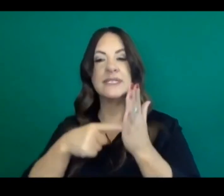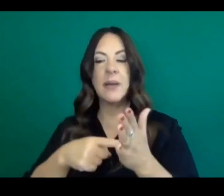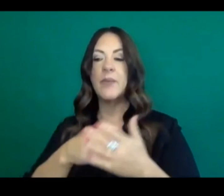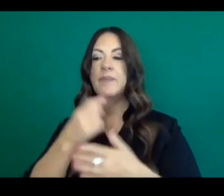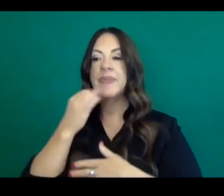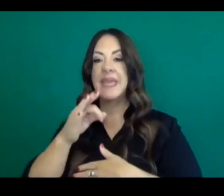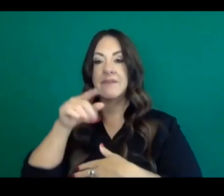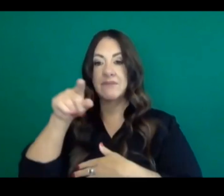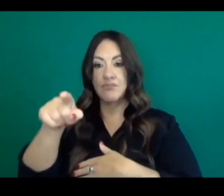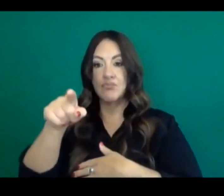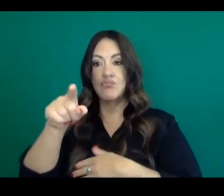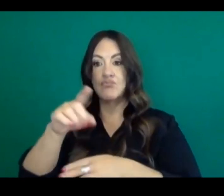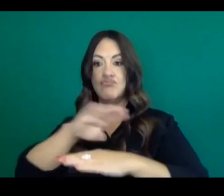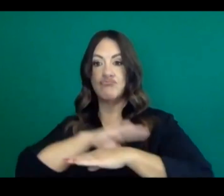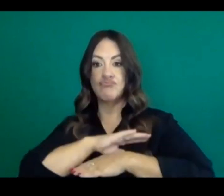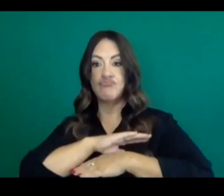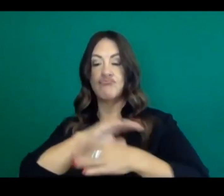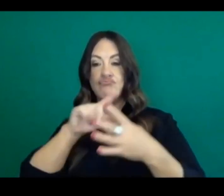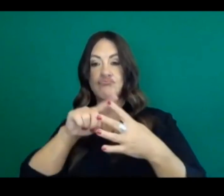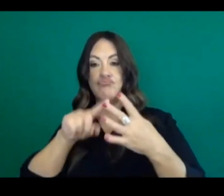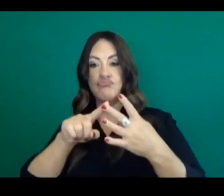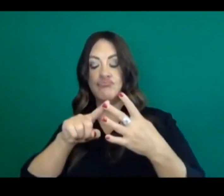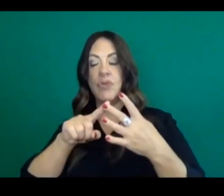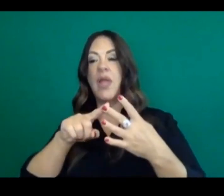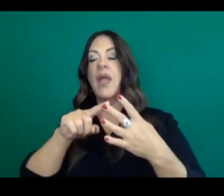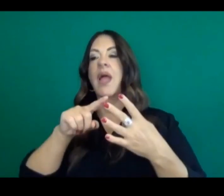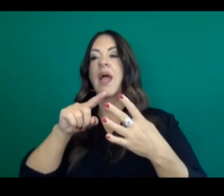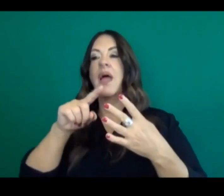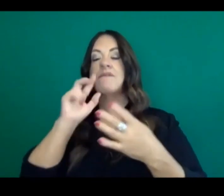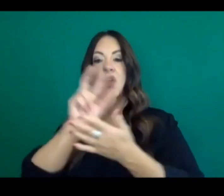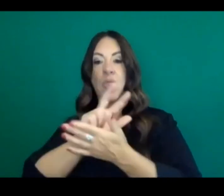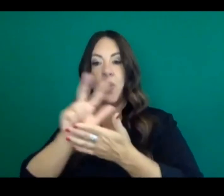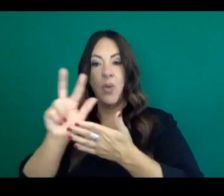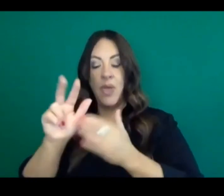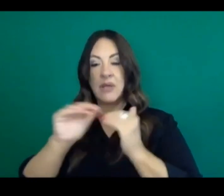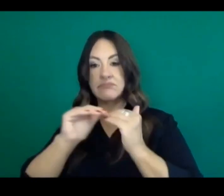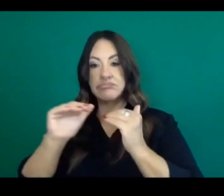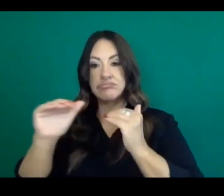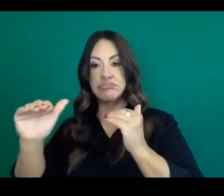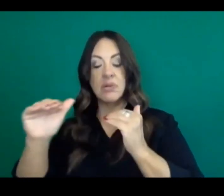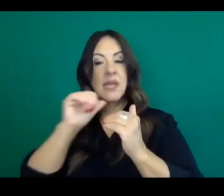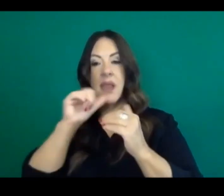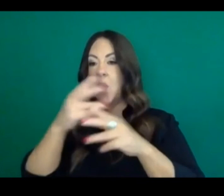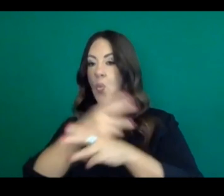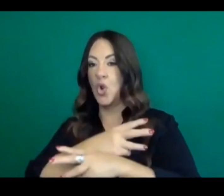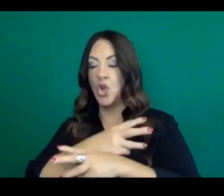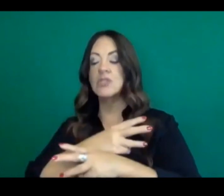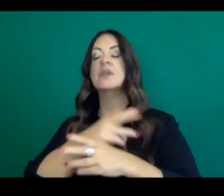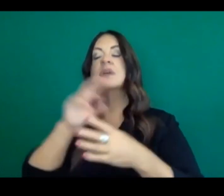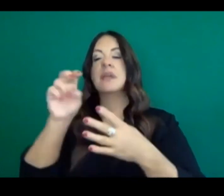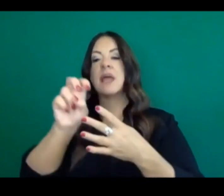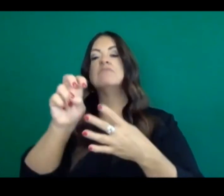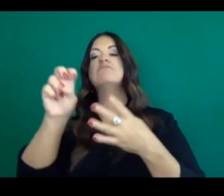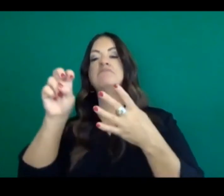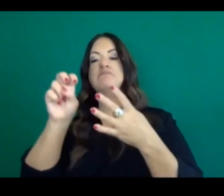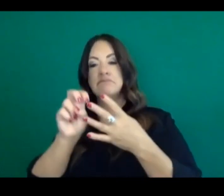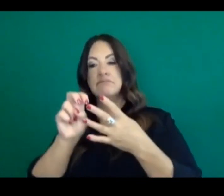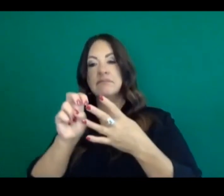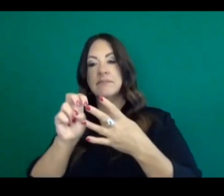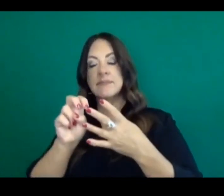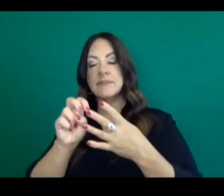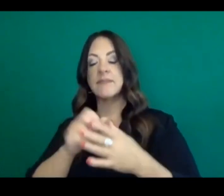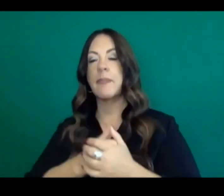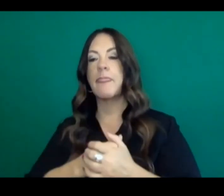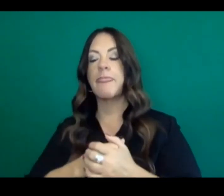requirement to move tiers, uh, uh, to, to, of the next tier for one week, they indeed, if they meet it